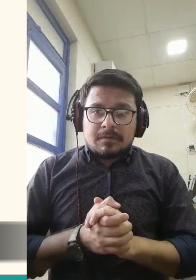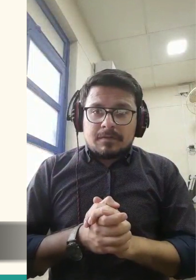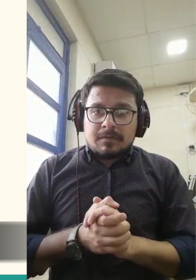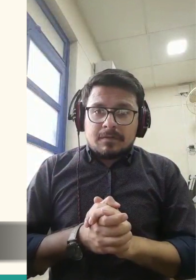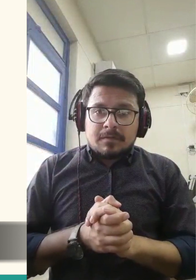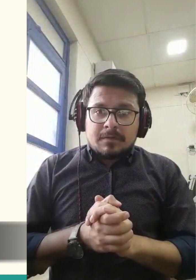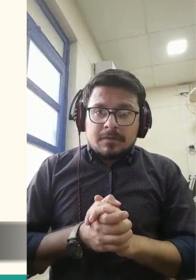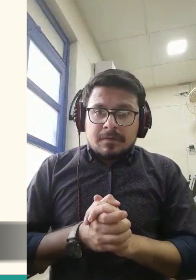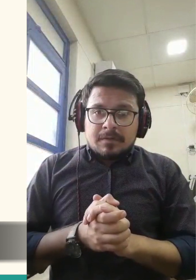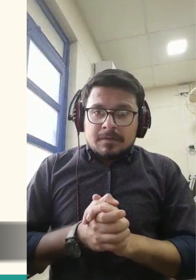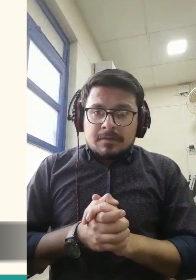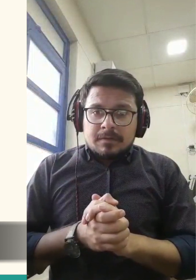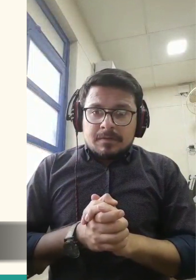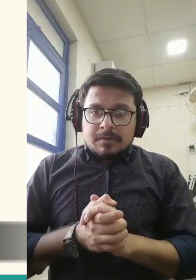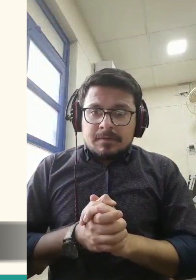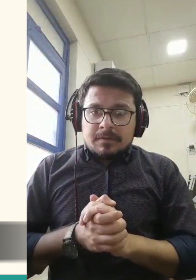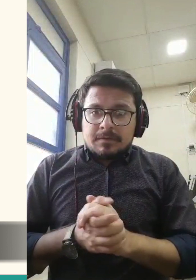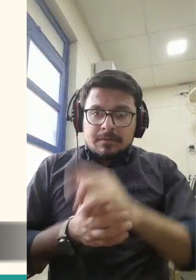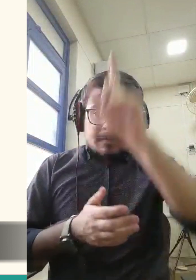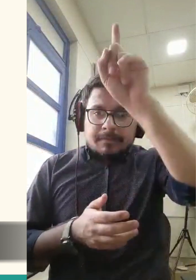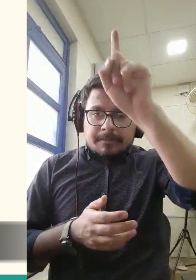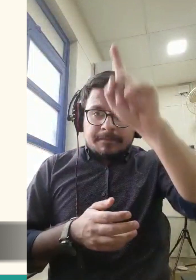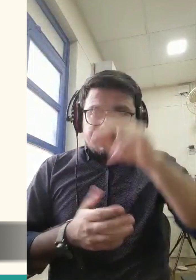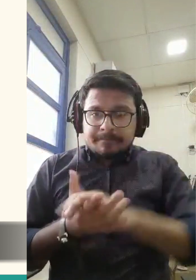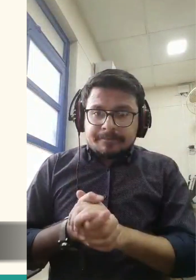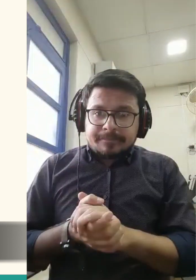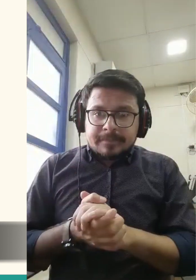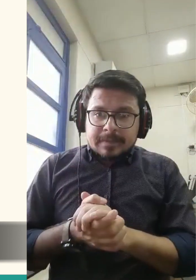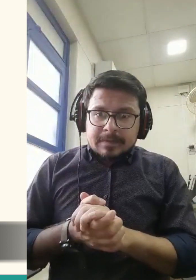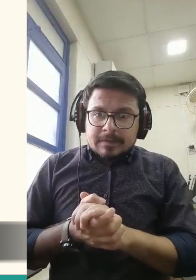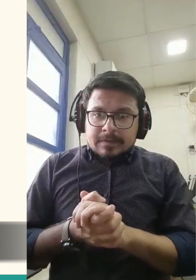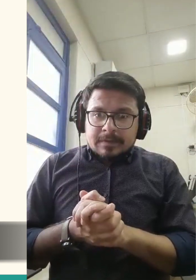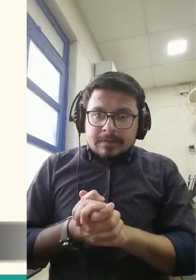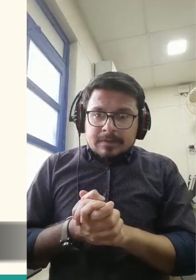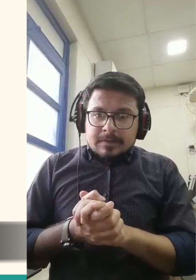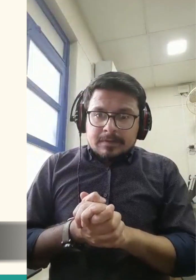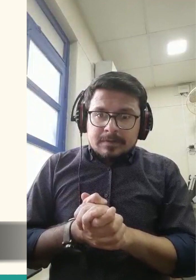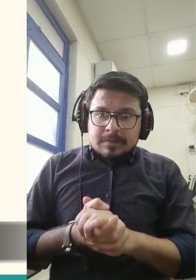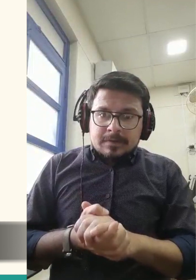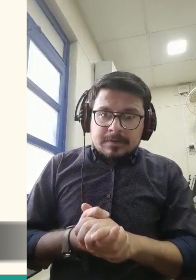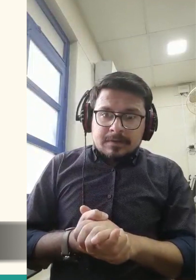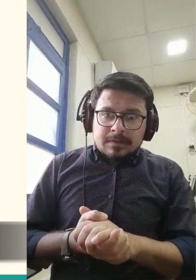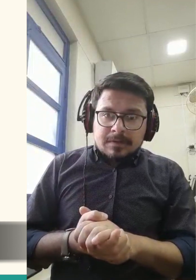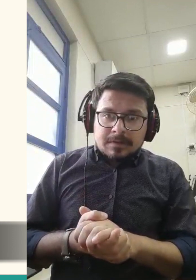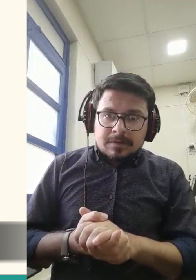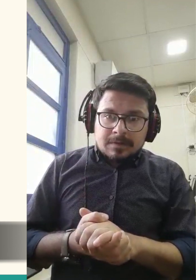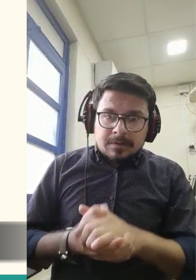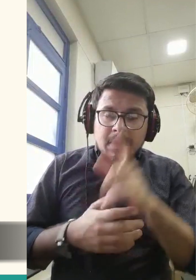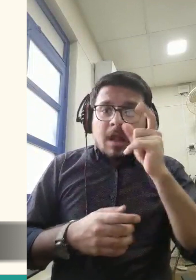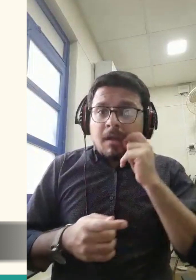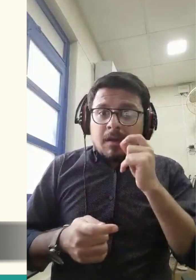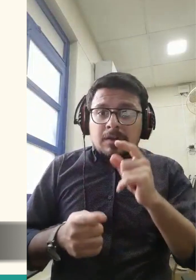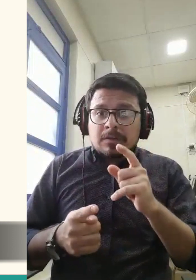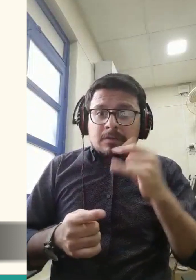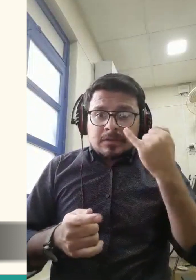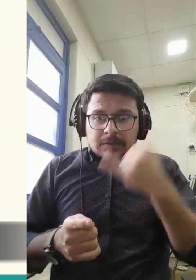for time to lead man into an ungratefulness to Allah.